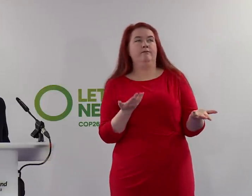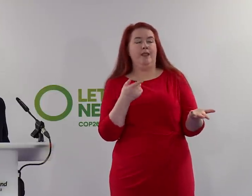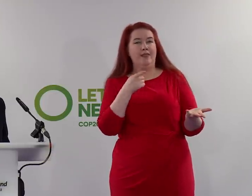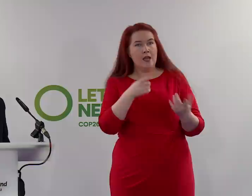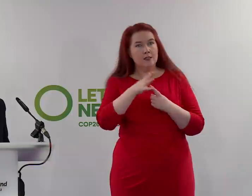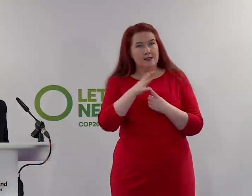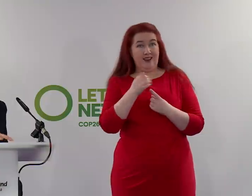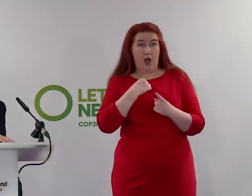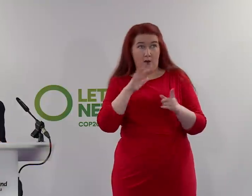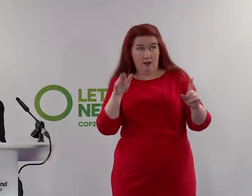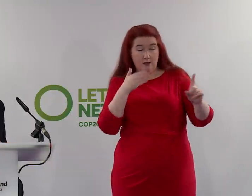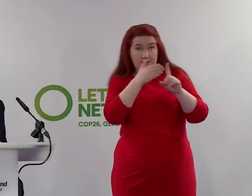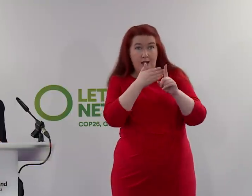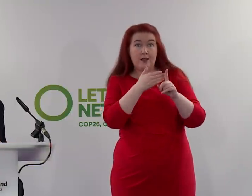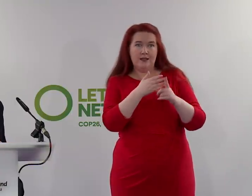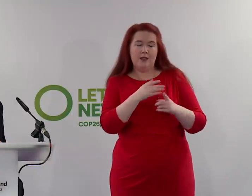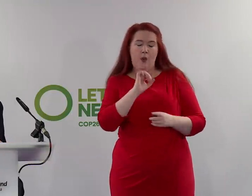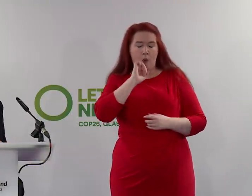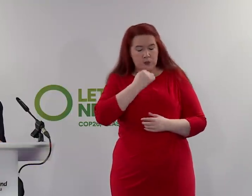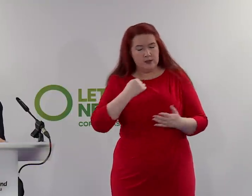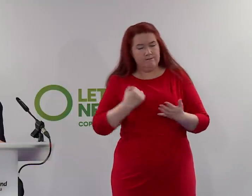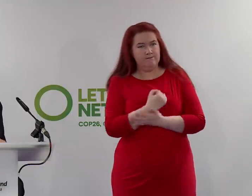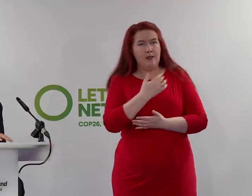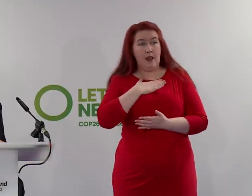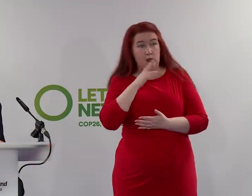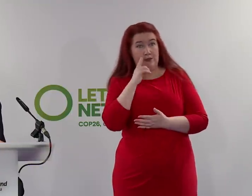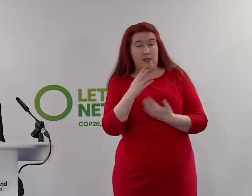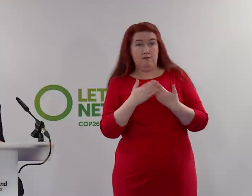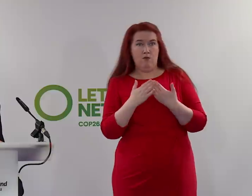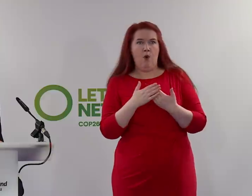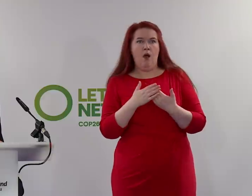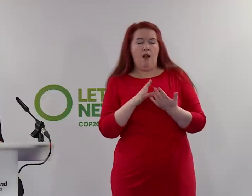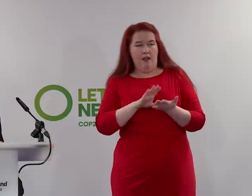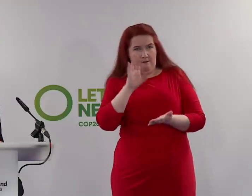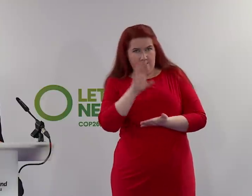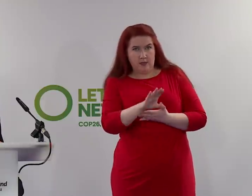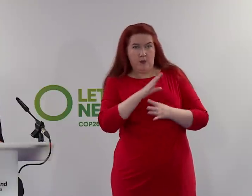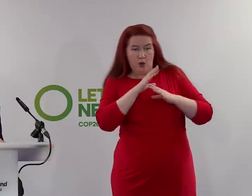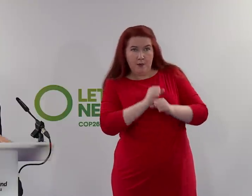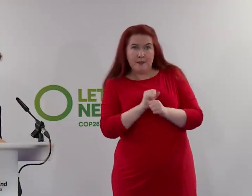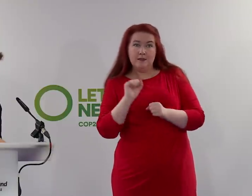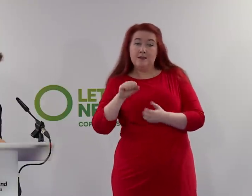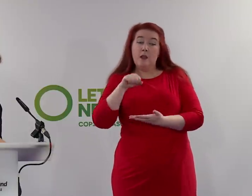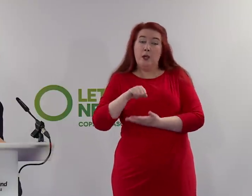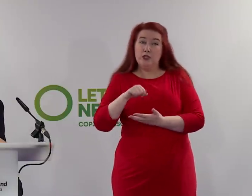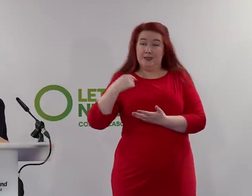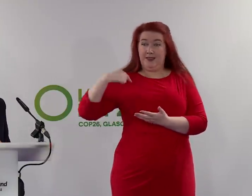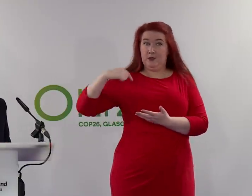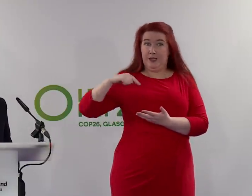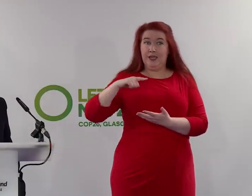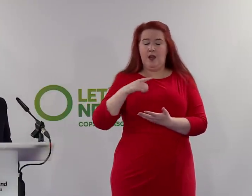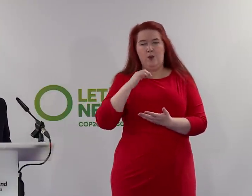climate change targets. I would have liked to have seen more upfront, hard investment commitments in the budget earlier in the week.